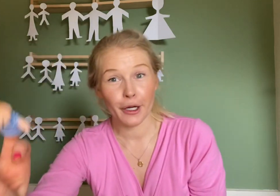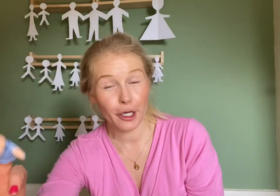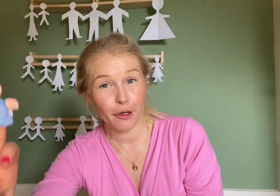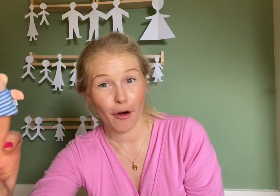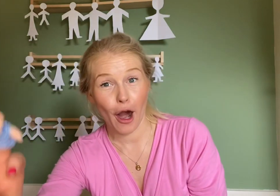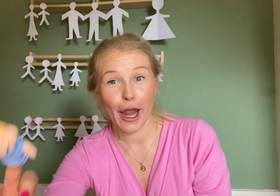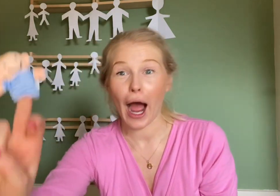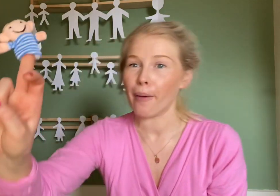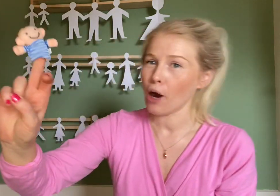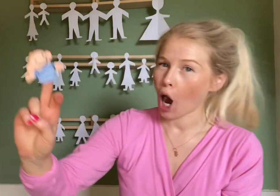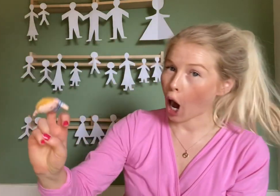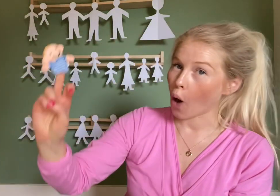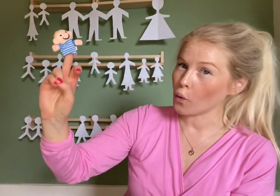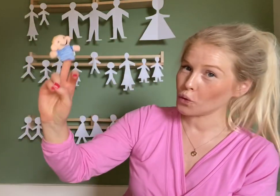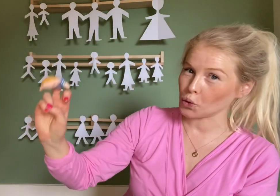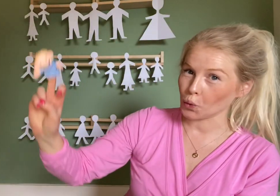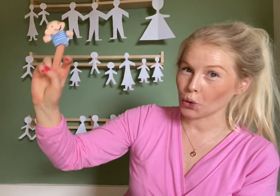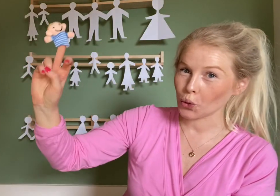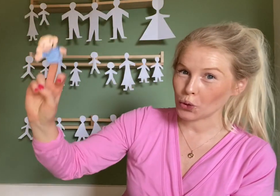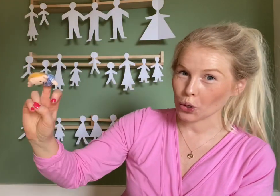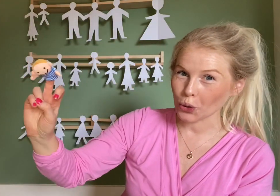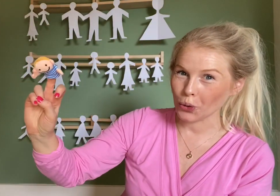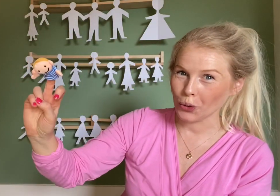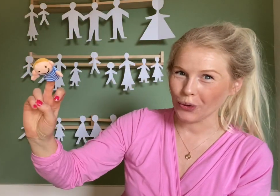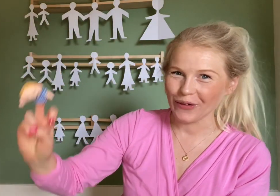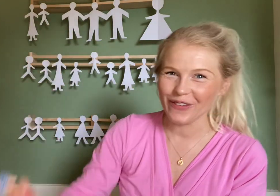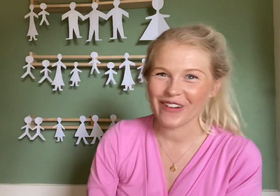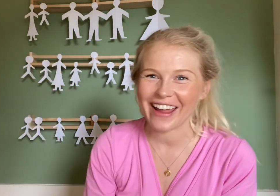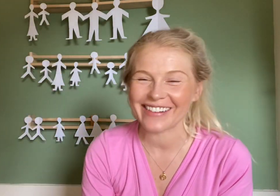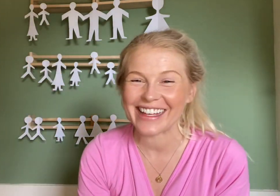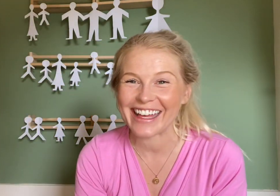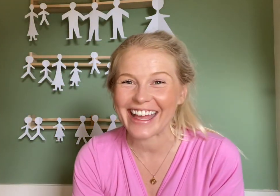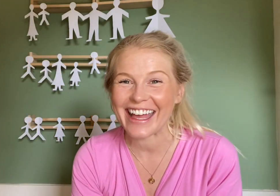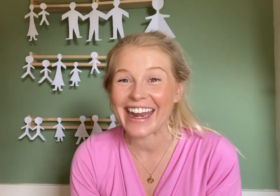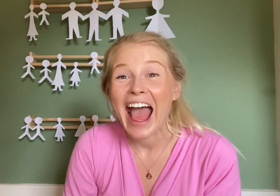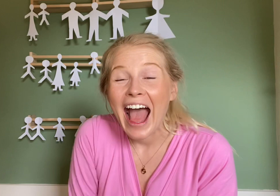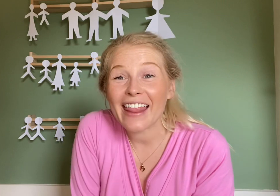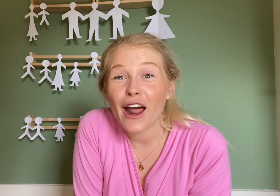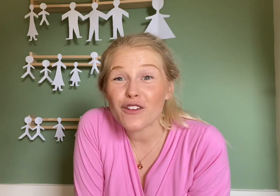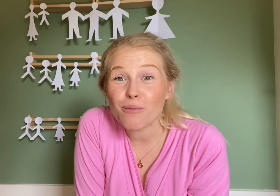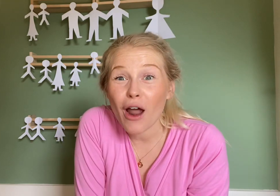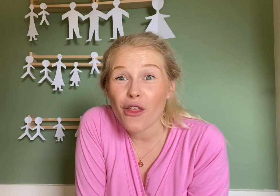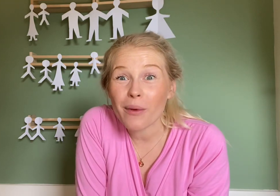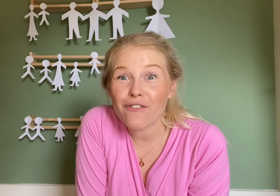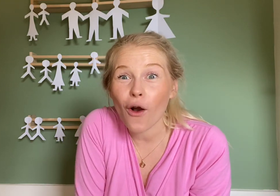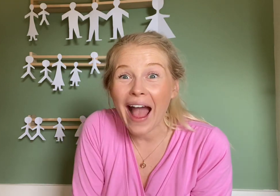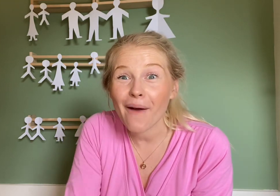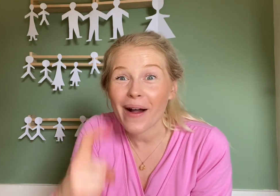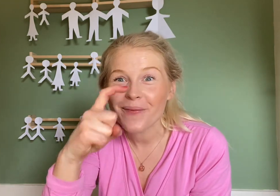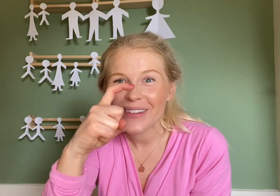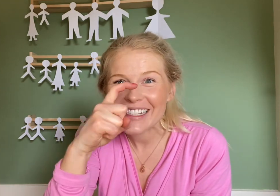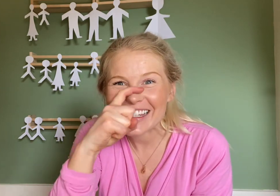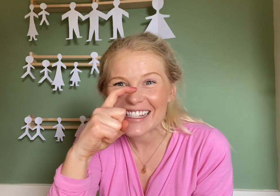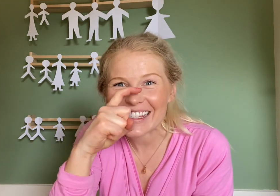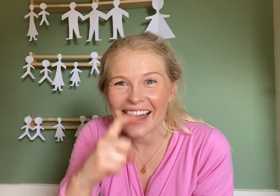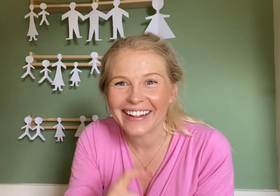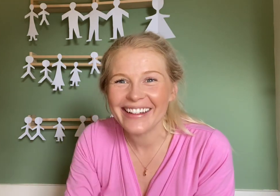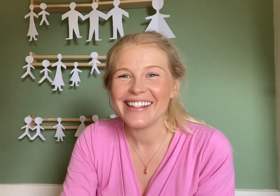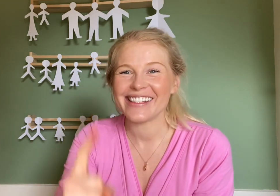here I am. How do you do? Very good. And then after brother, we've got our sister. So